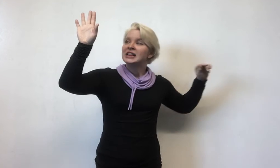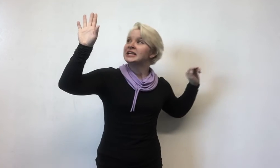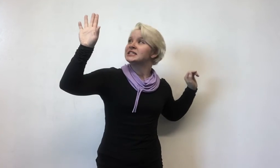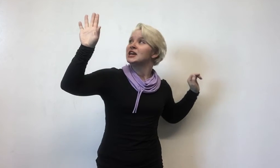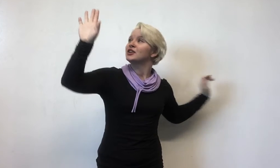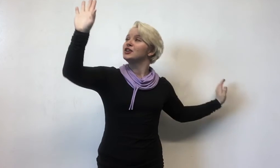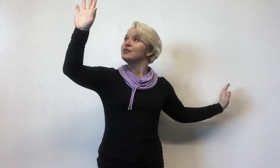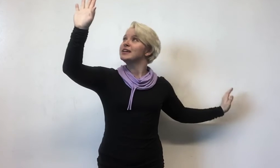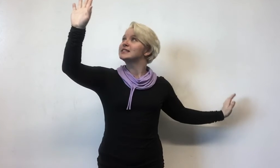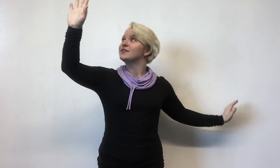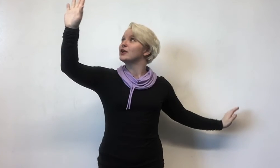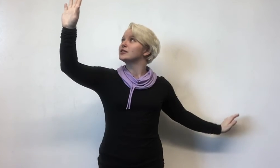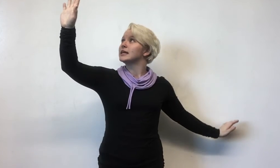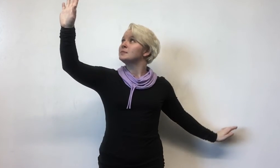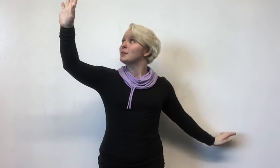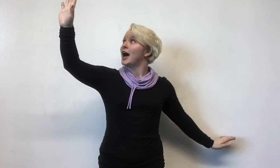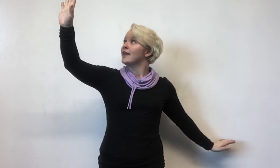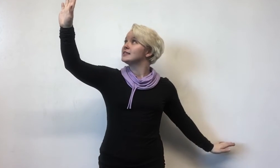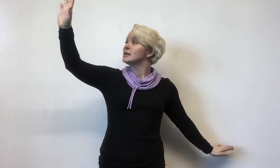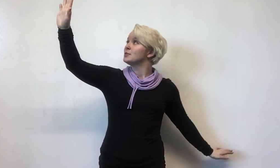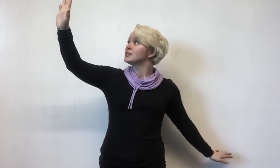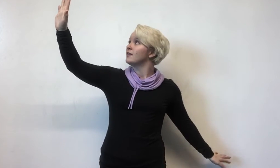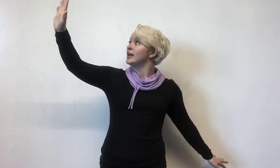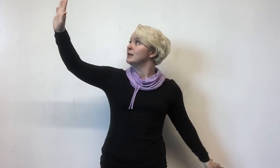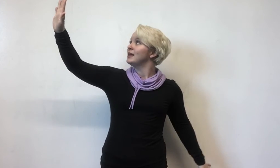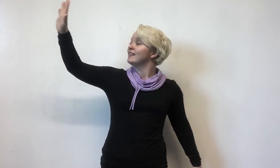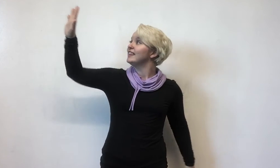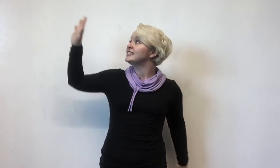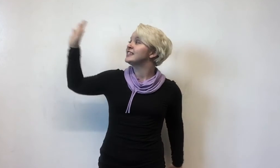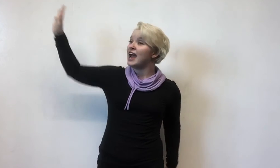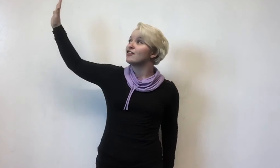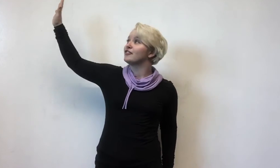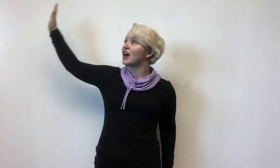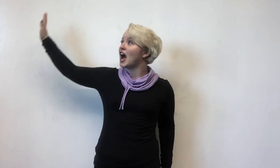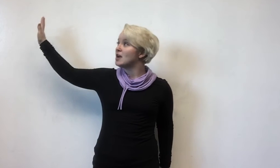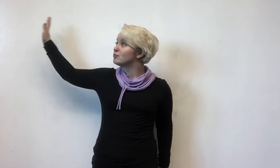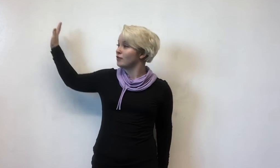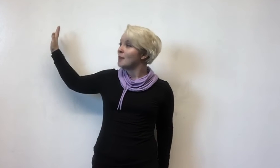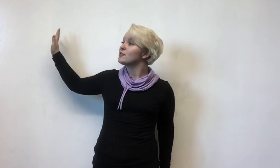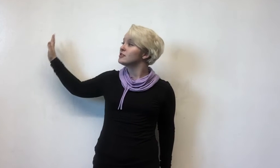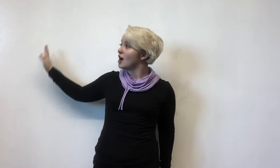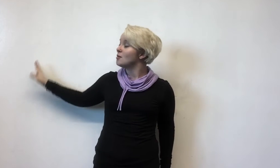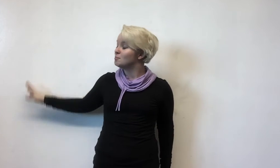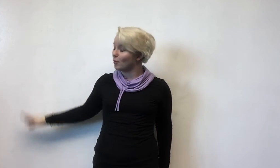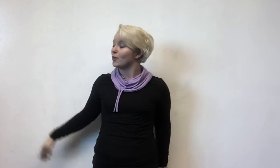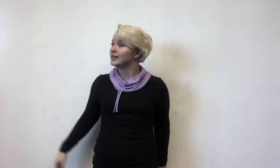leaves their curious fingertips behind the zippers of unadmittedly terrified, proper young boys.